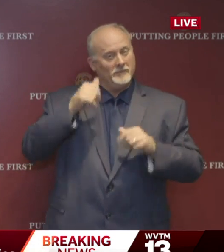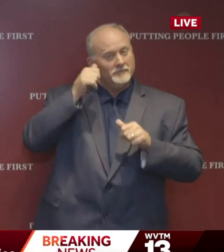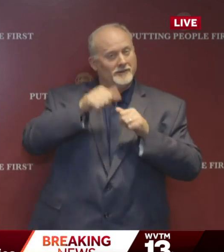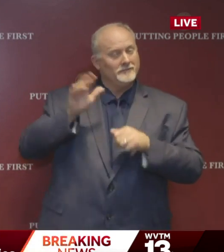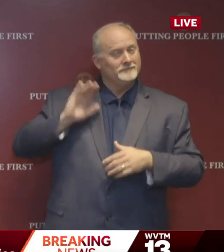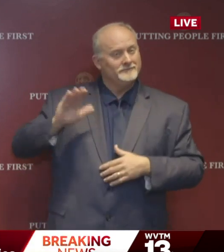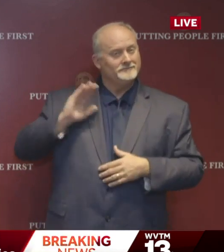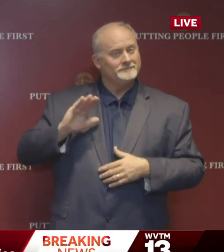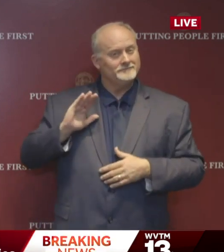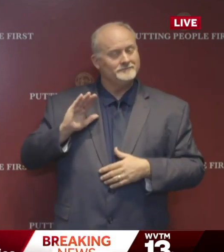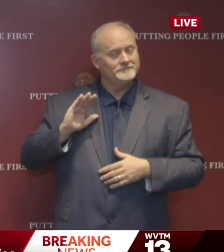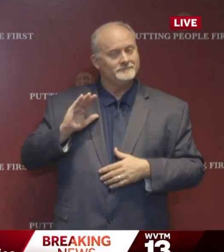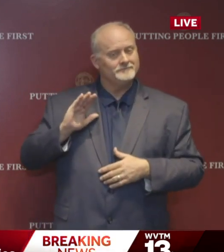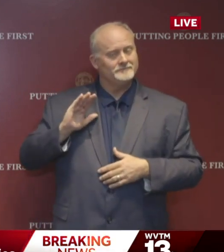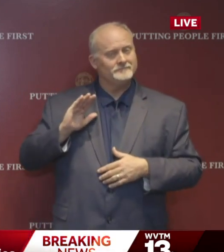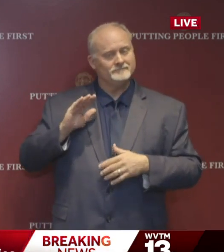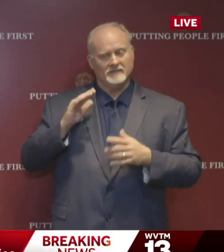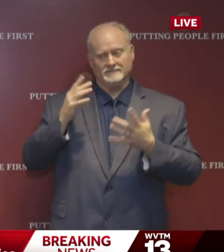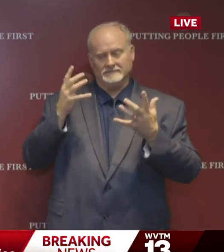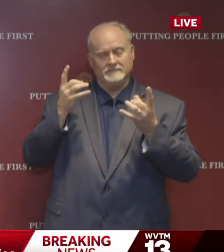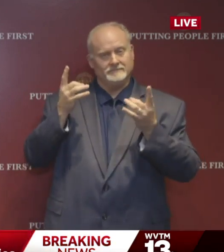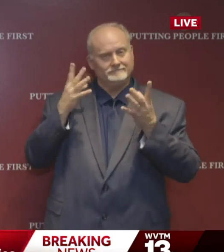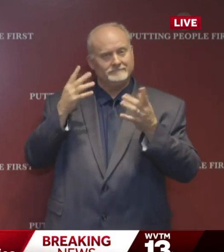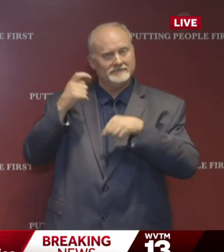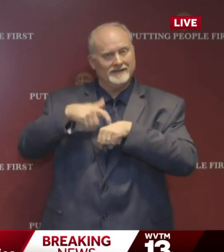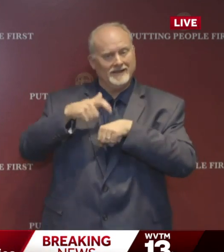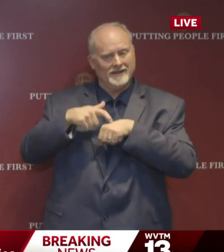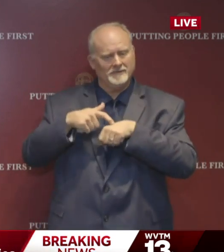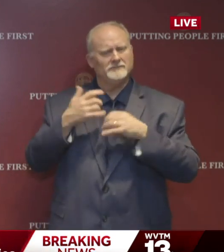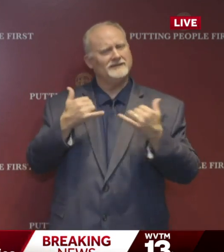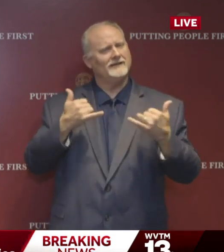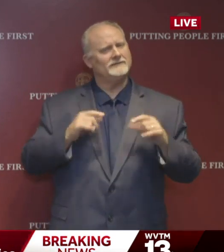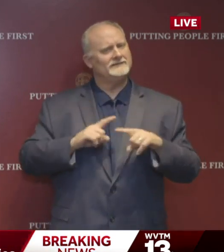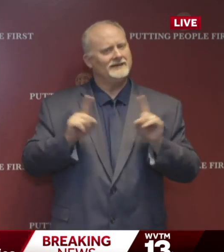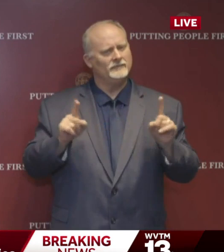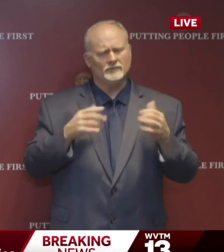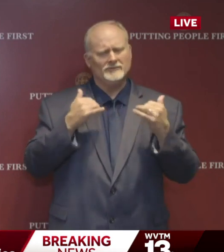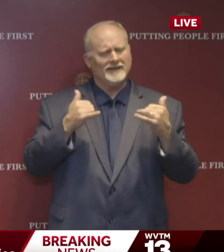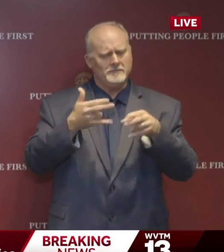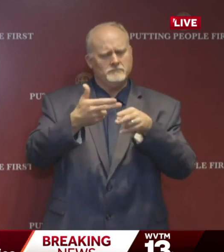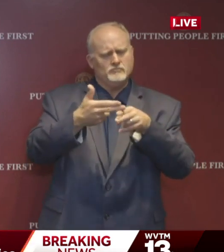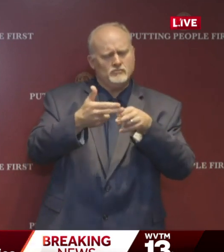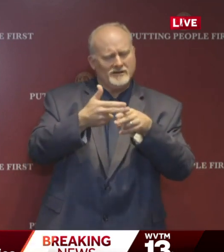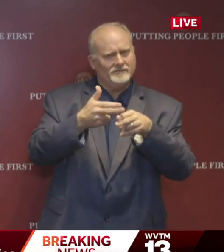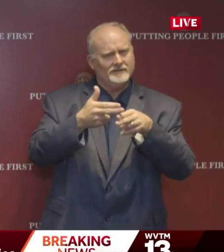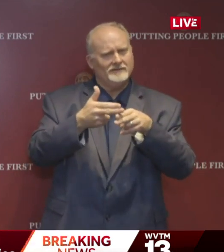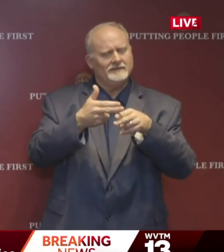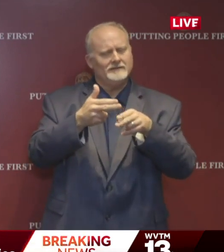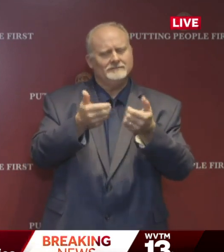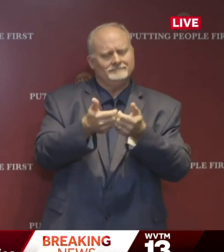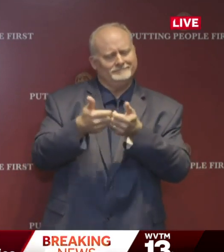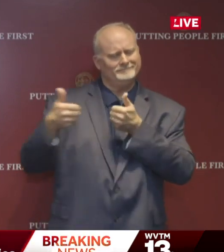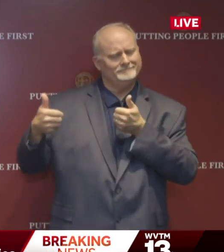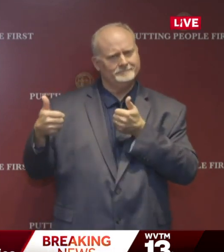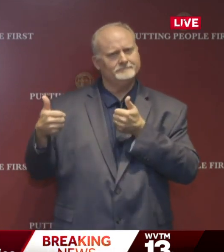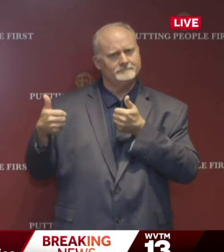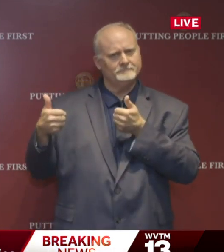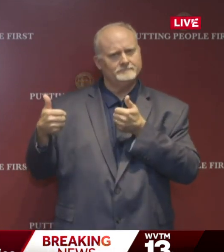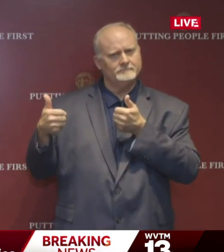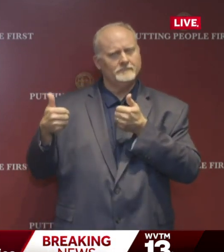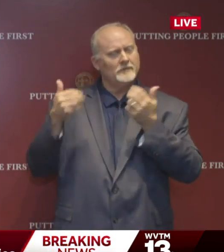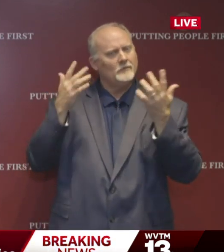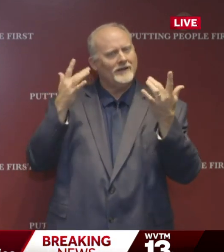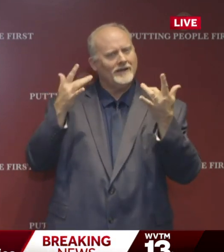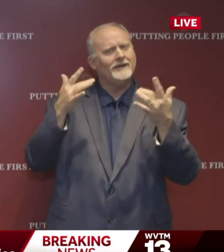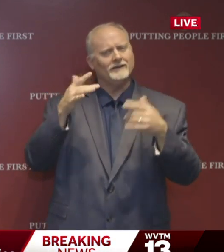community but today is different today we're simply asking you to briefly remain apart so that we may